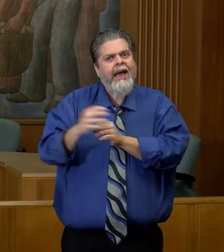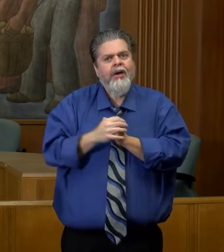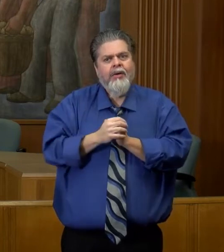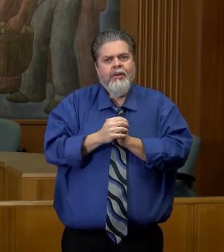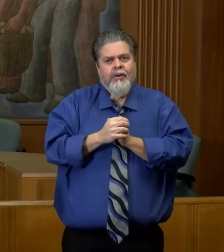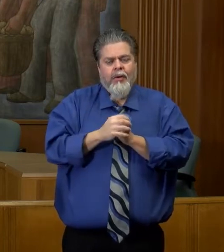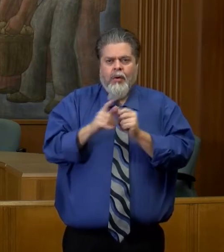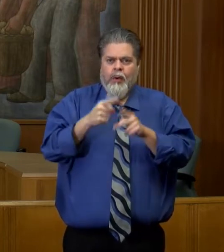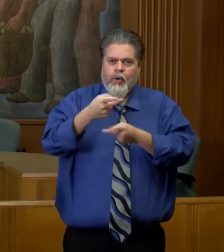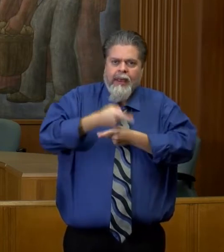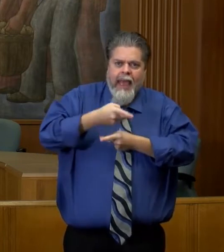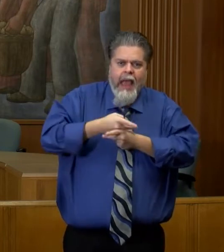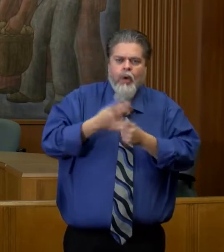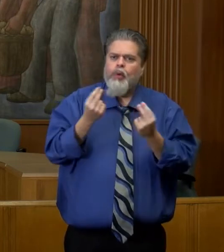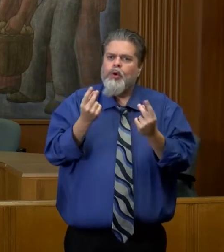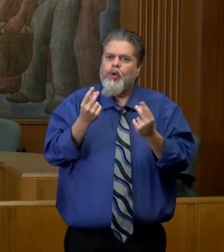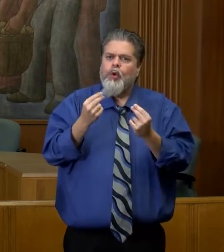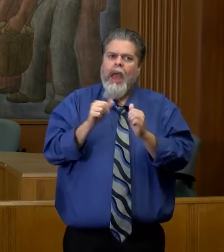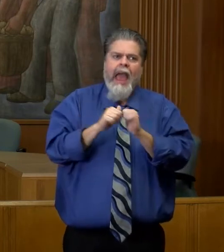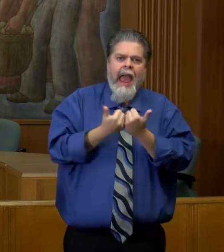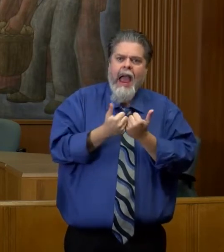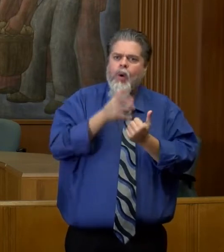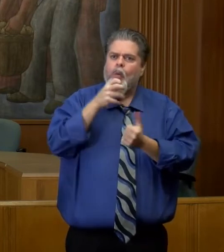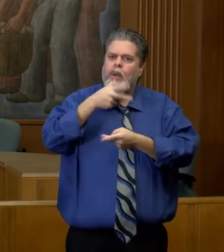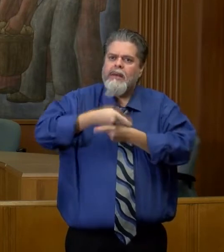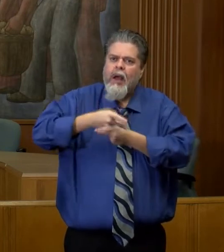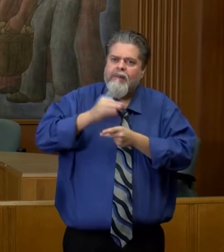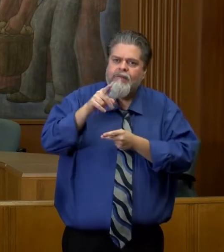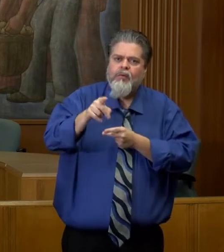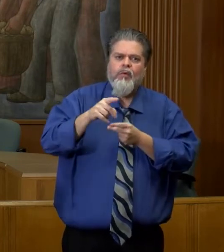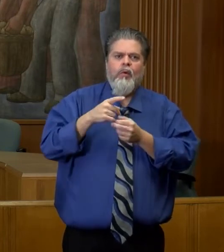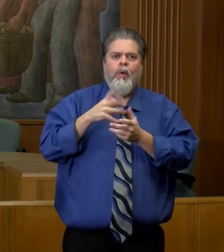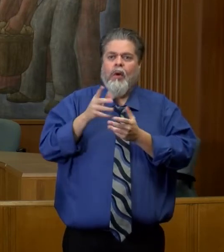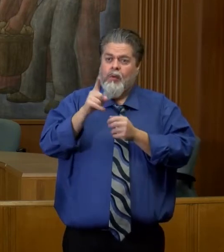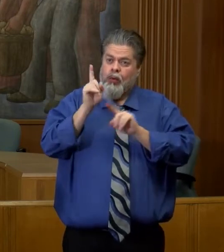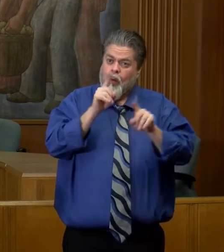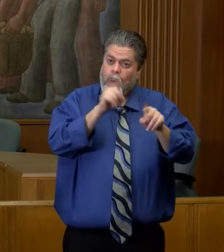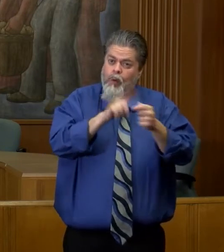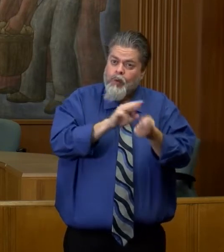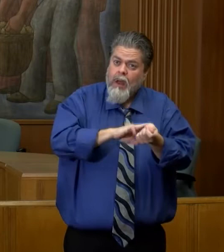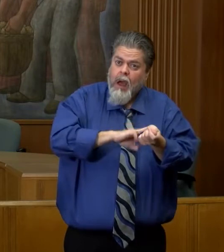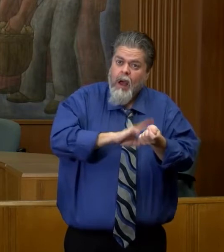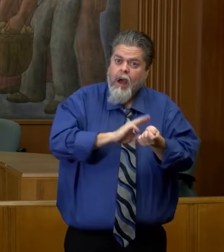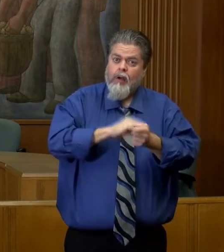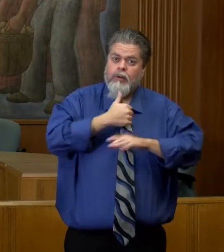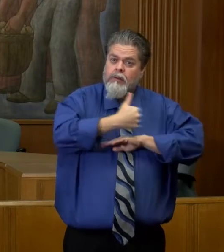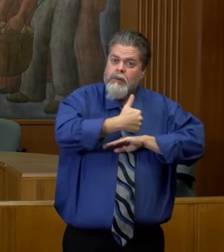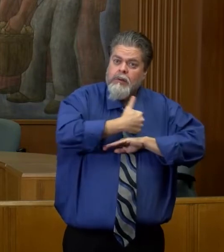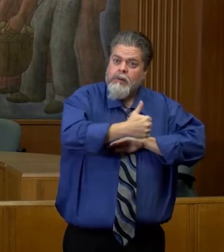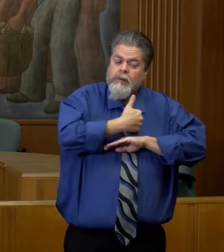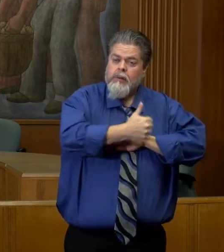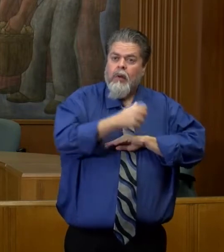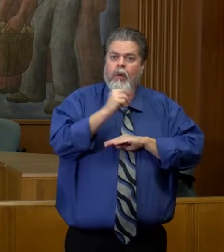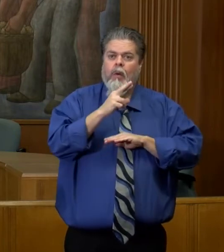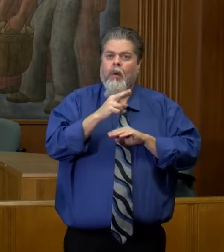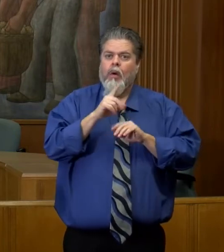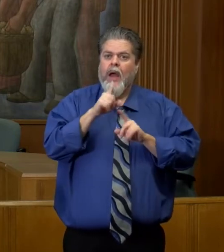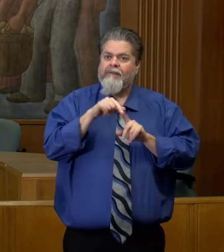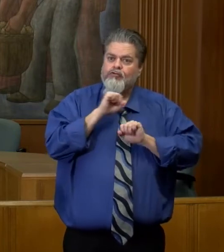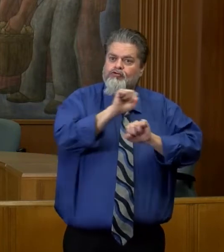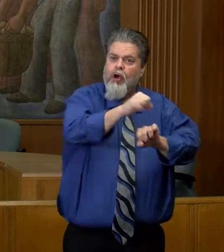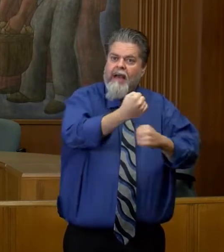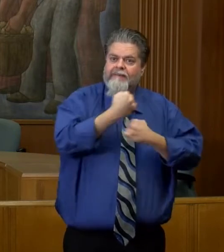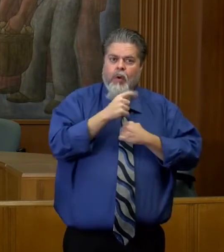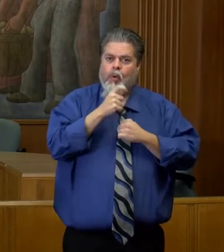more acute is maybe not the best time, but rather if you're having a routine follow-up visit with your physician or nurse practitioner or PA,